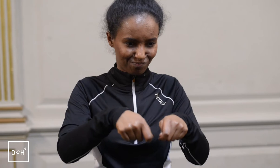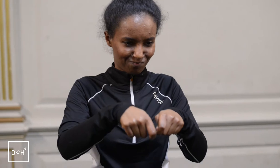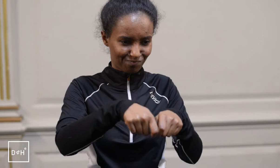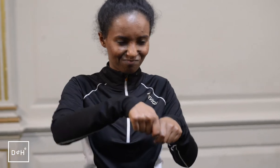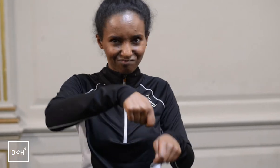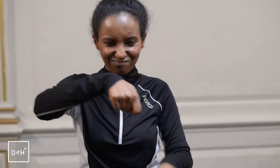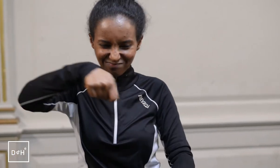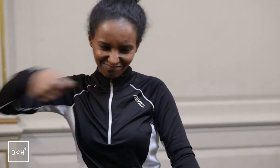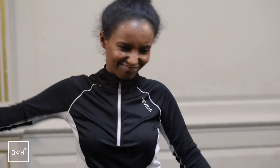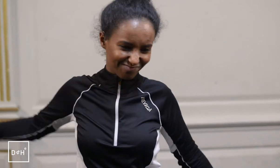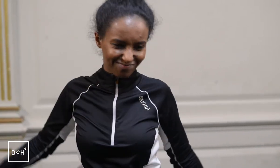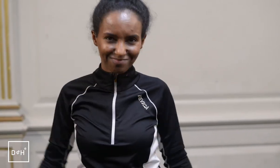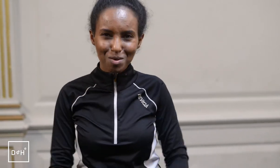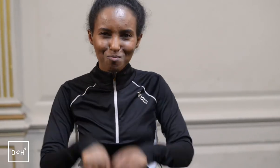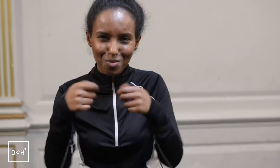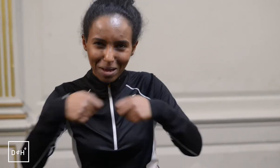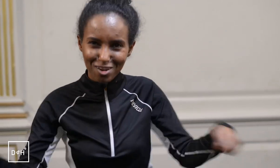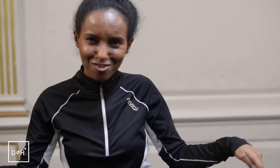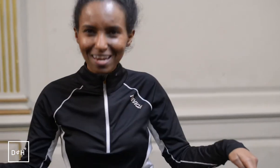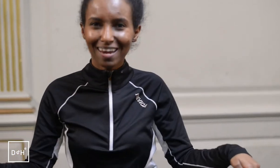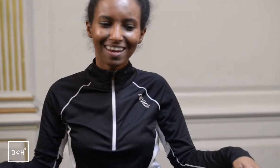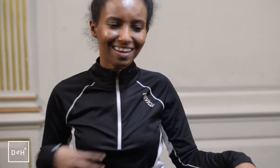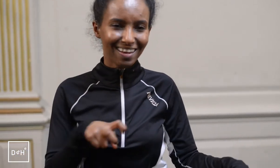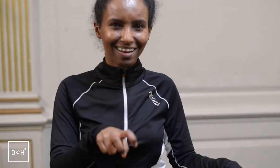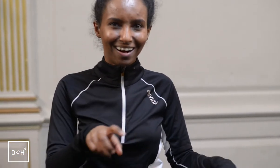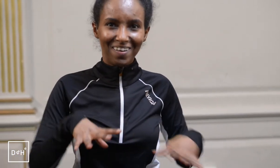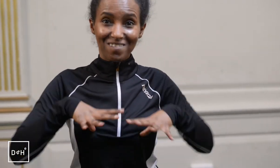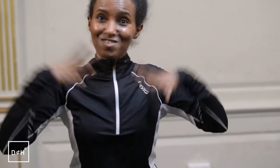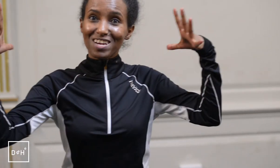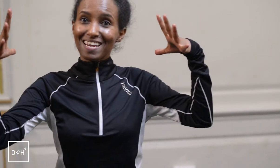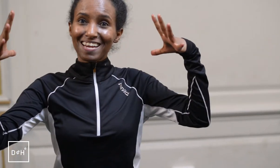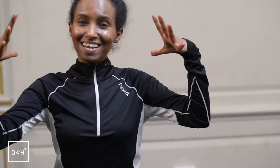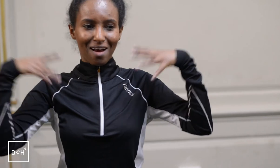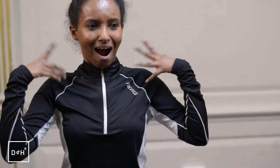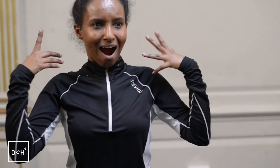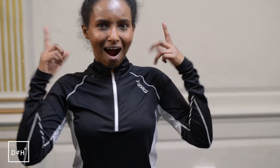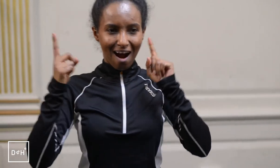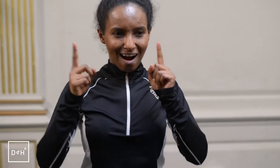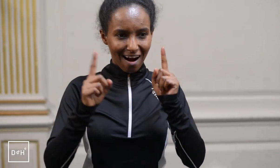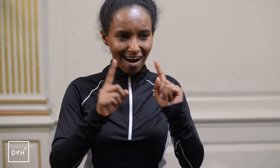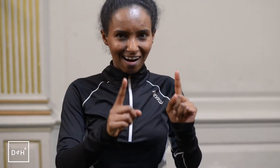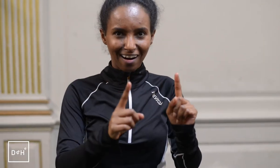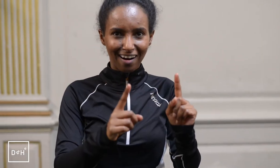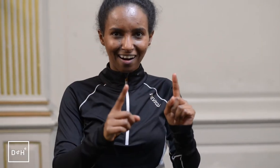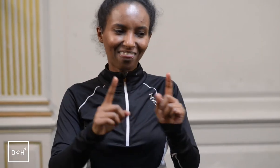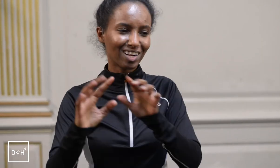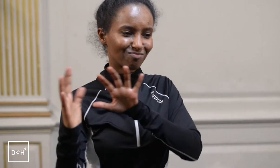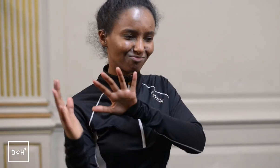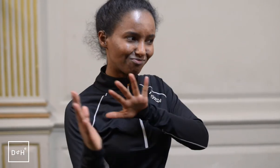Brian well decided that that's not what he wanted to do. Breaking out of that made us quite free and started to allow